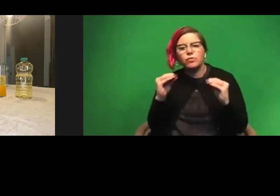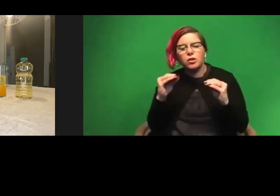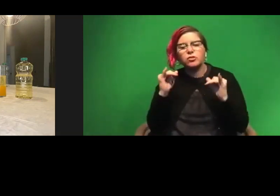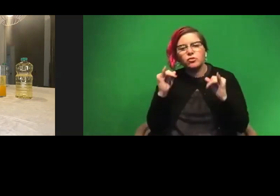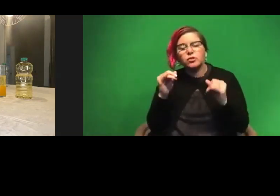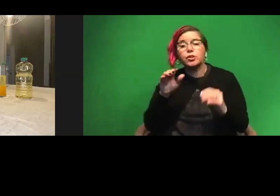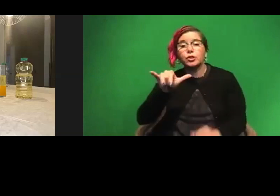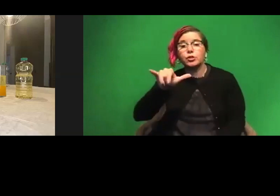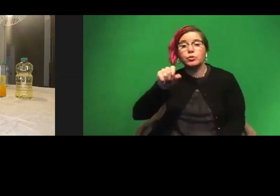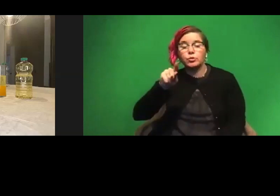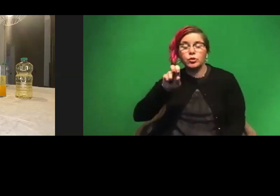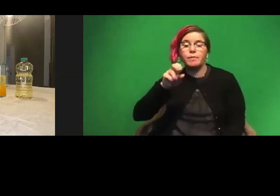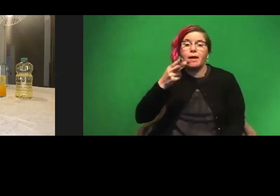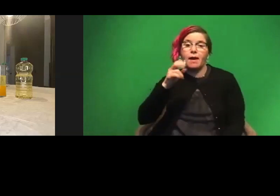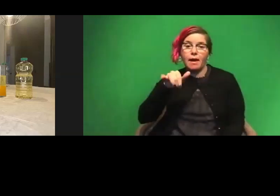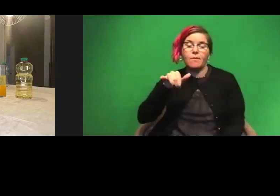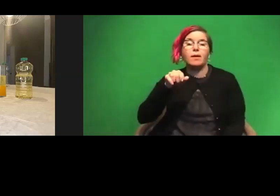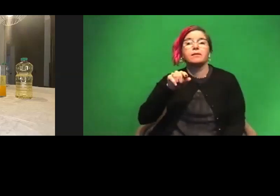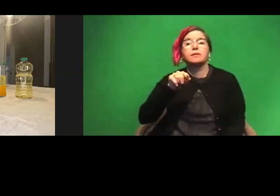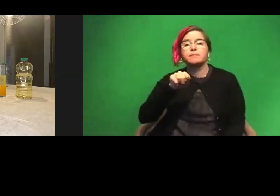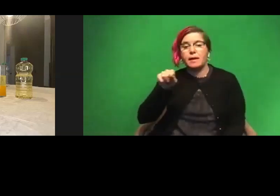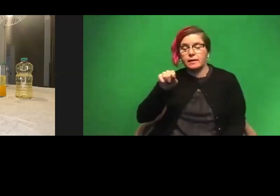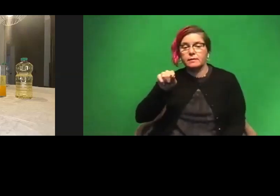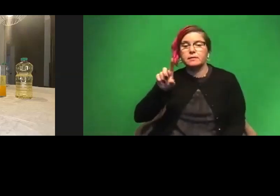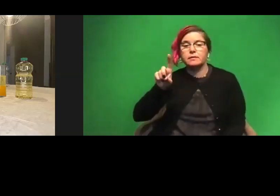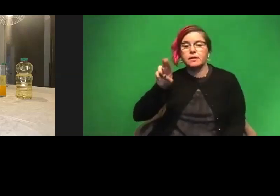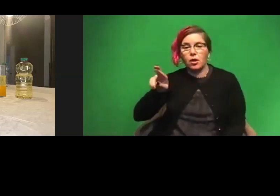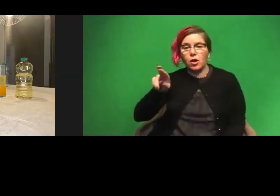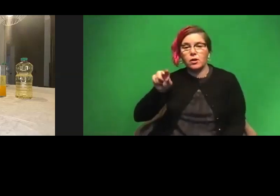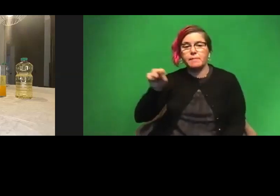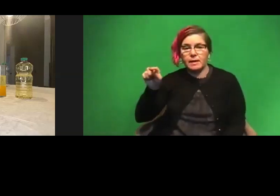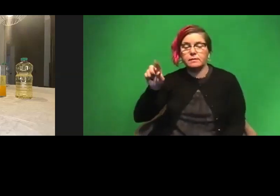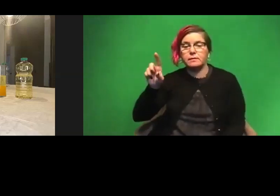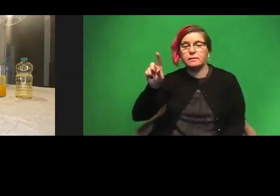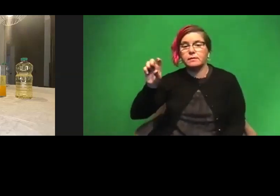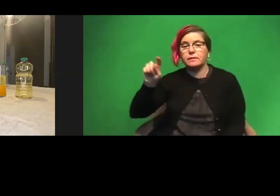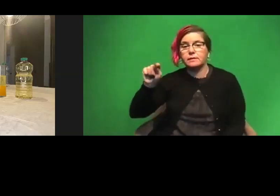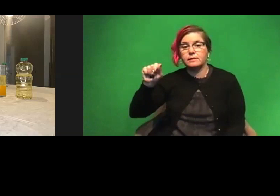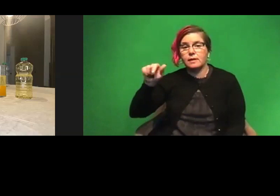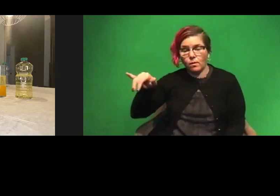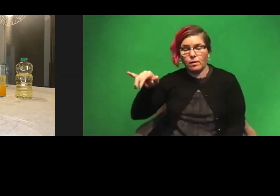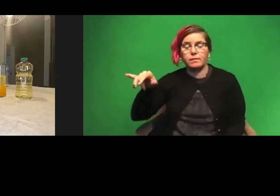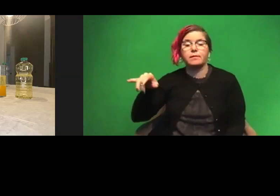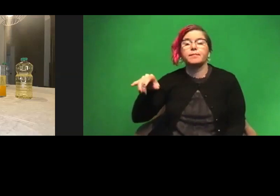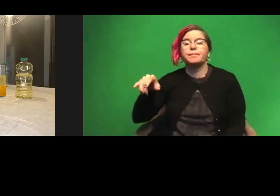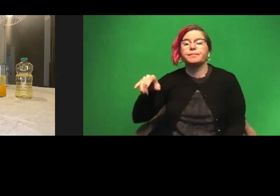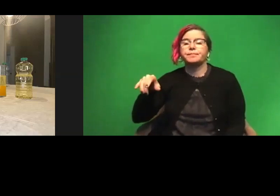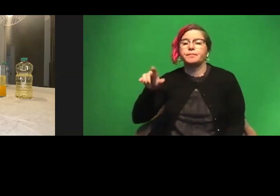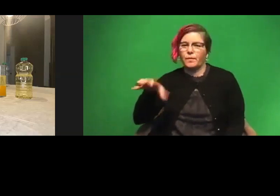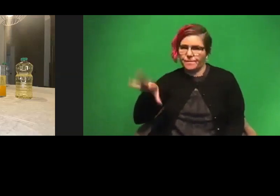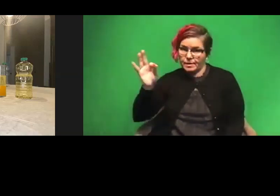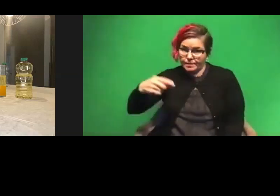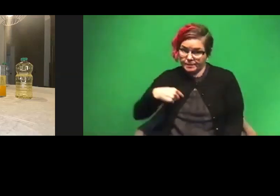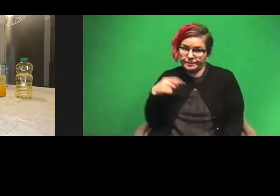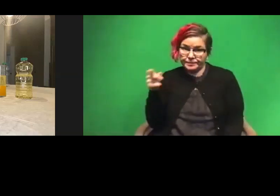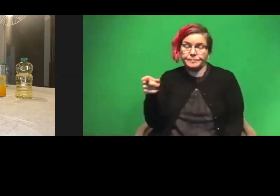at Hey Dr. Tay, H-E-Y space D-R space T-A-Y, you'll find me and I have